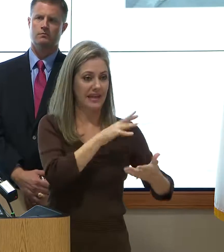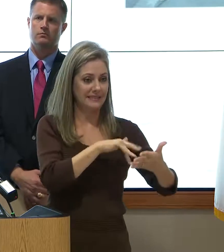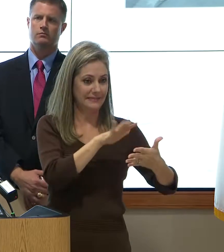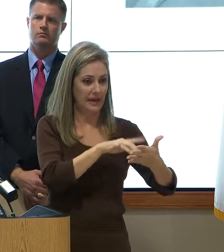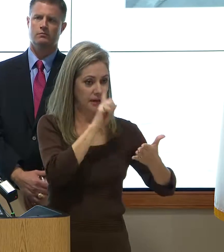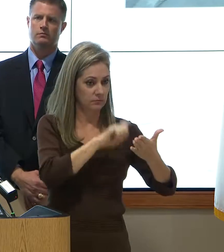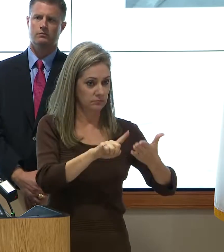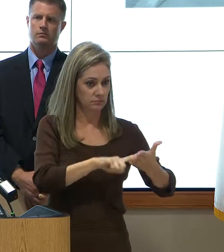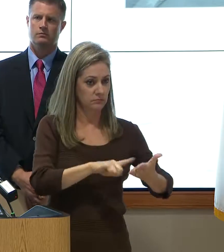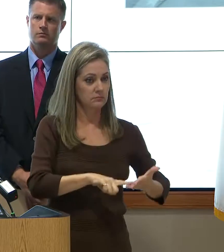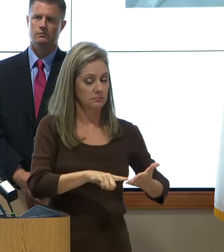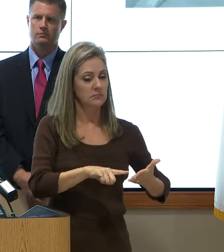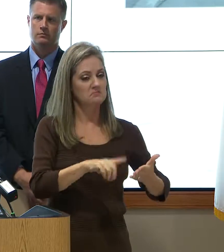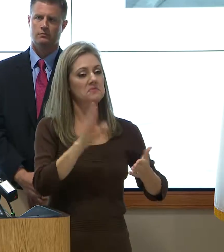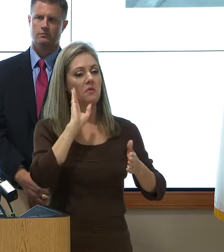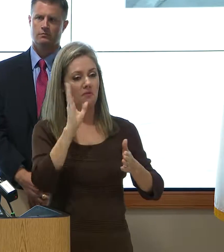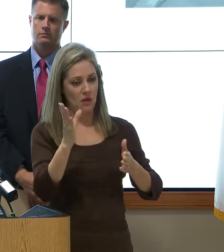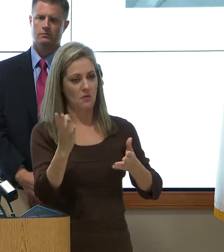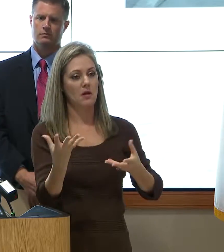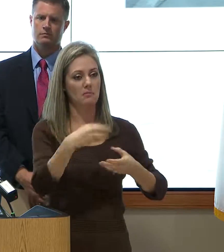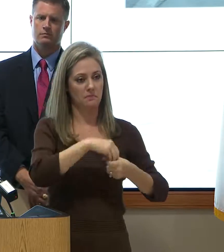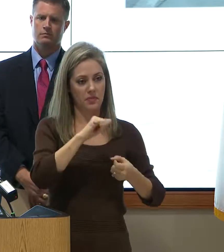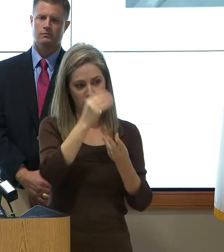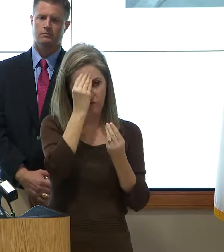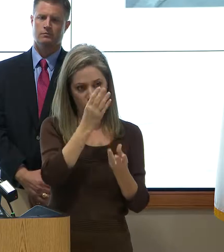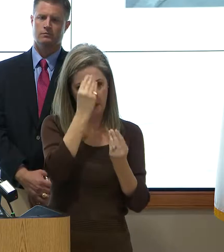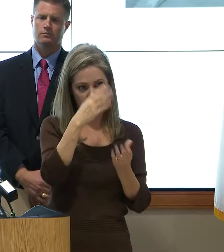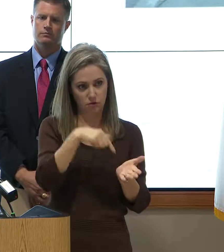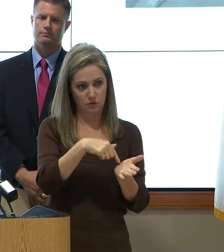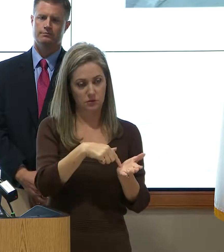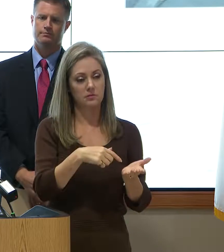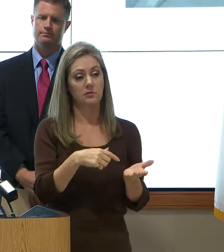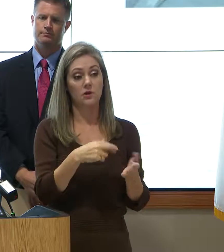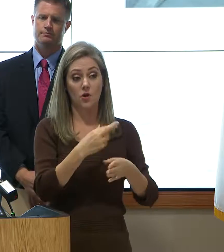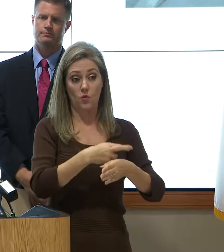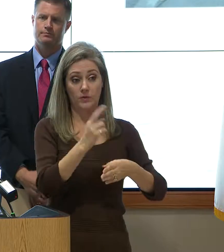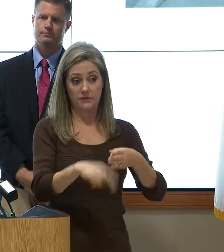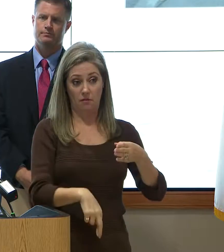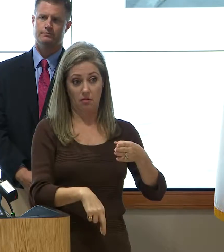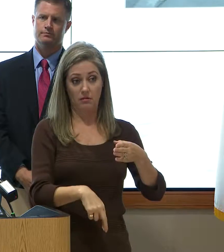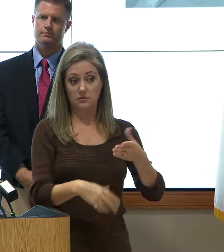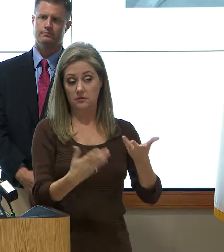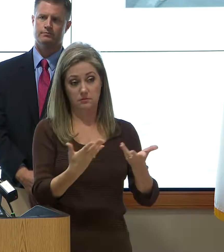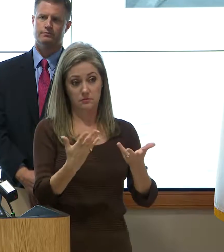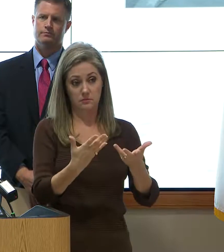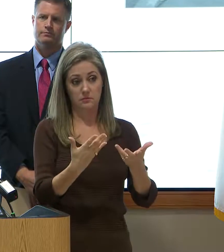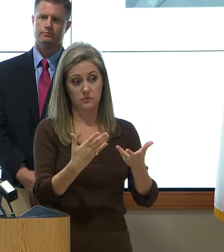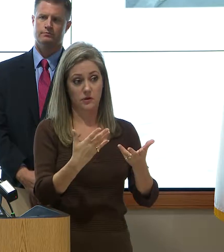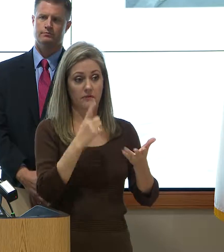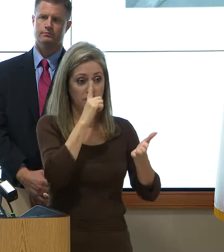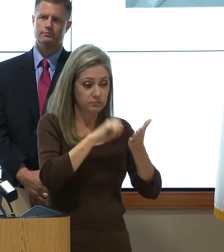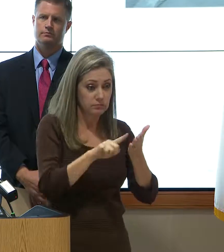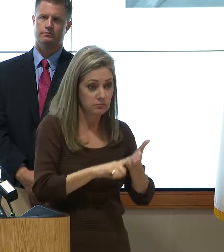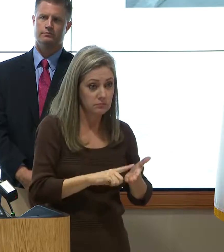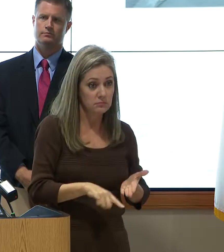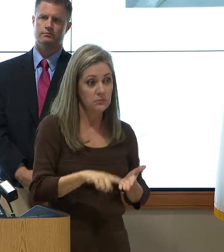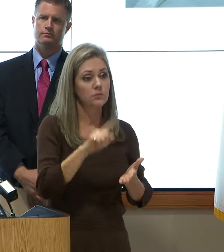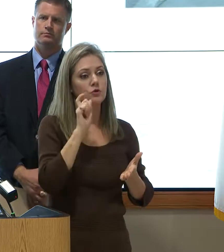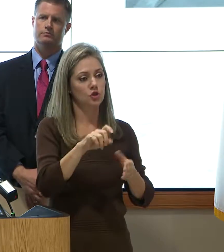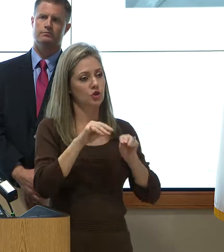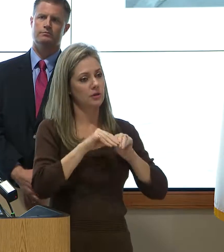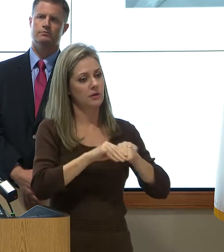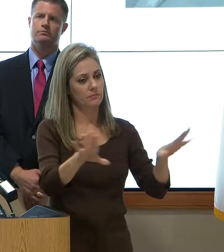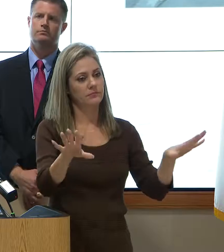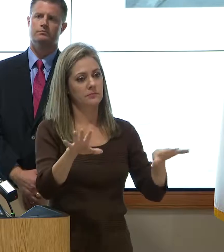agreed that Harvey is going to be incorporated into that study. The results of this effort should be out